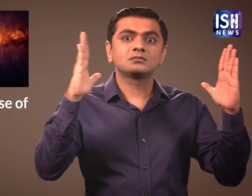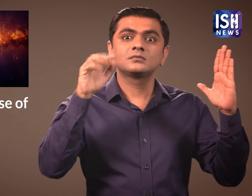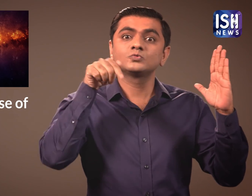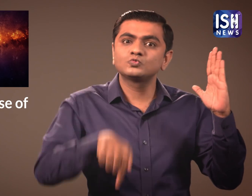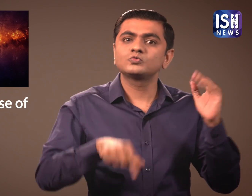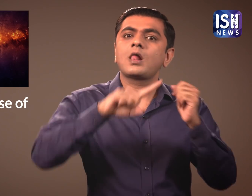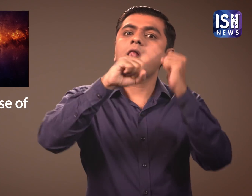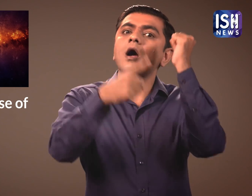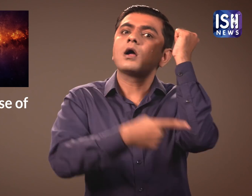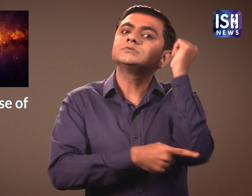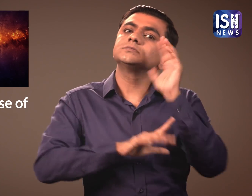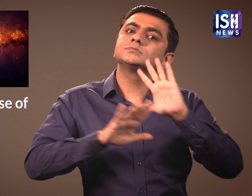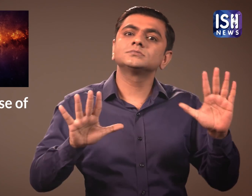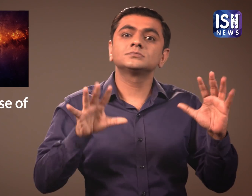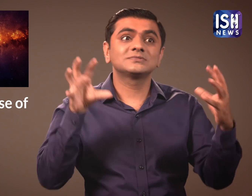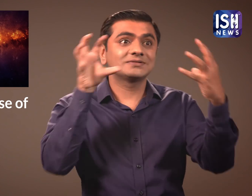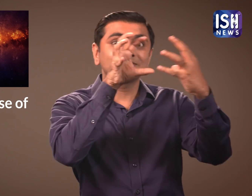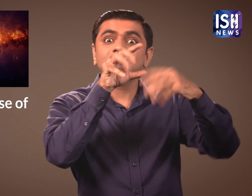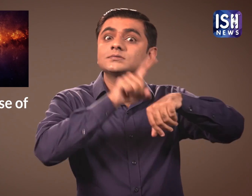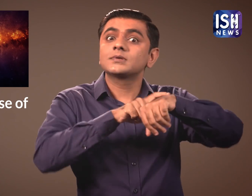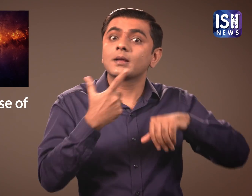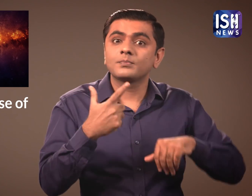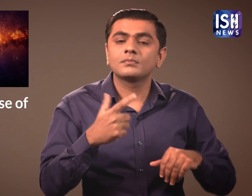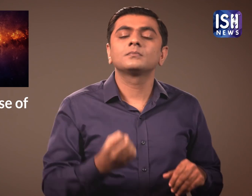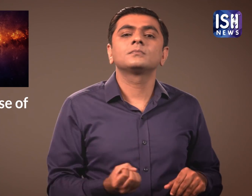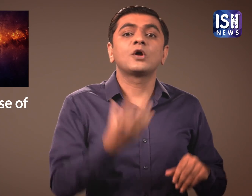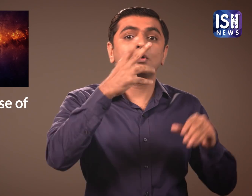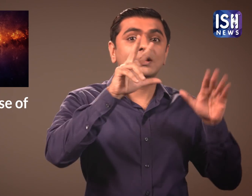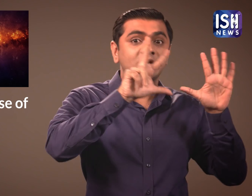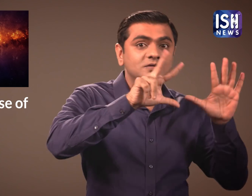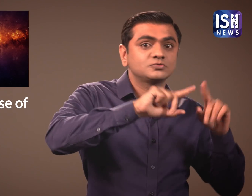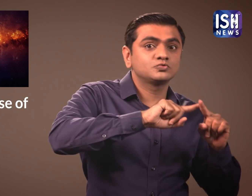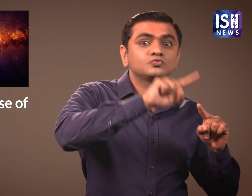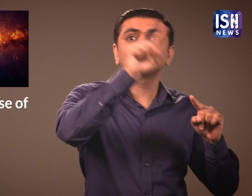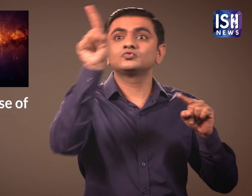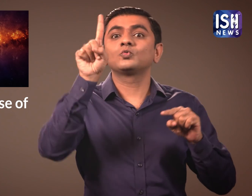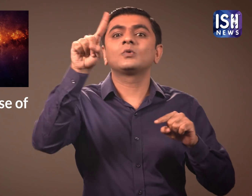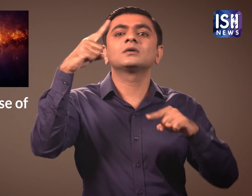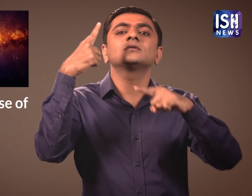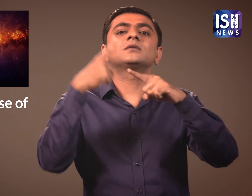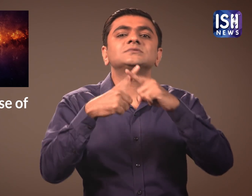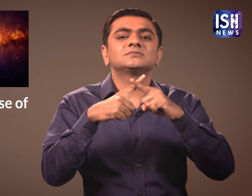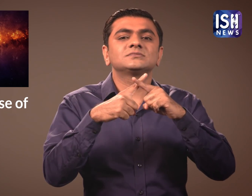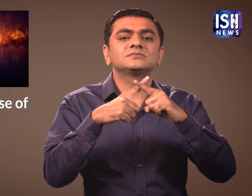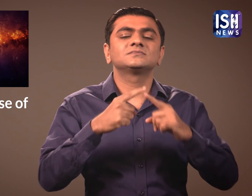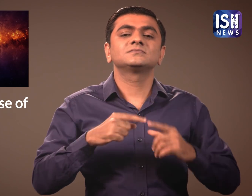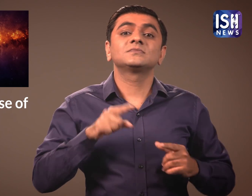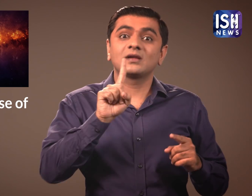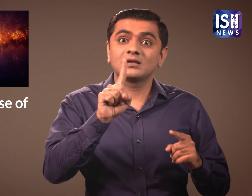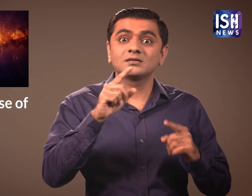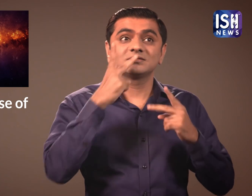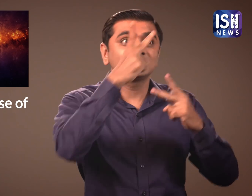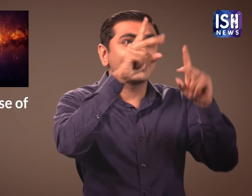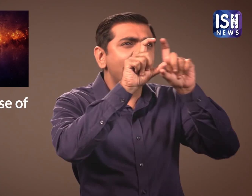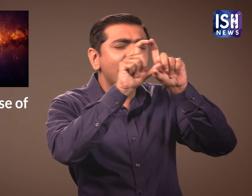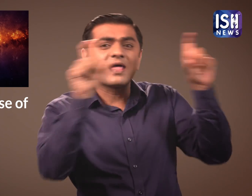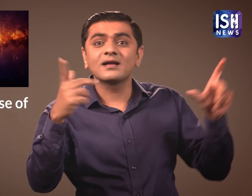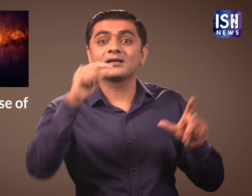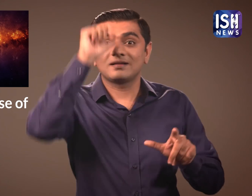Eclipse of 2019 and it will be from 8am to 1.30pm. It will be visible